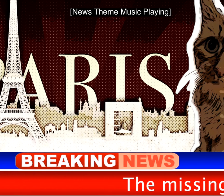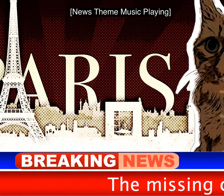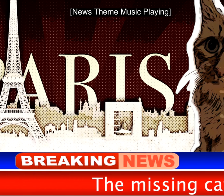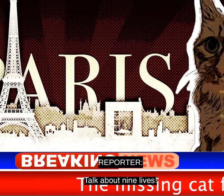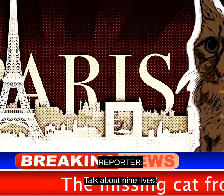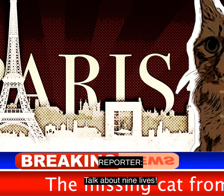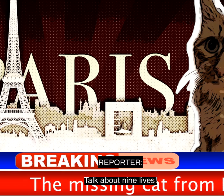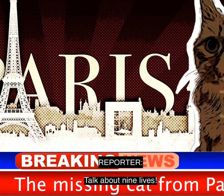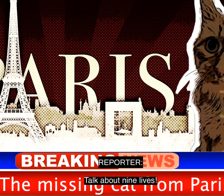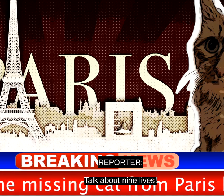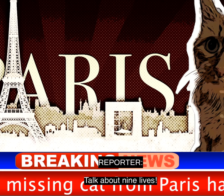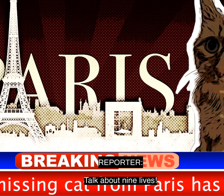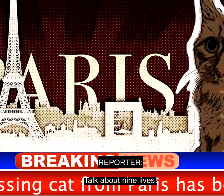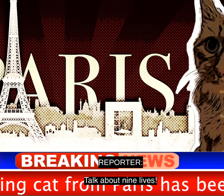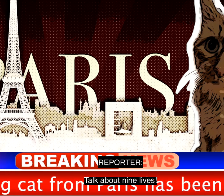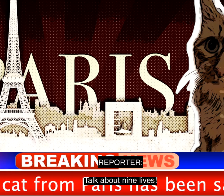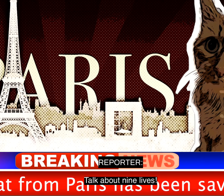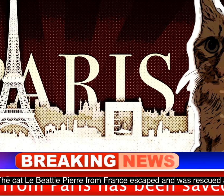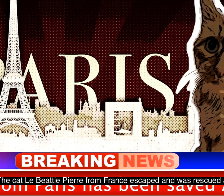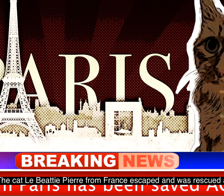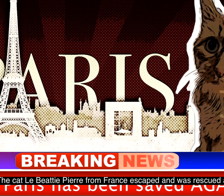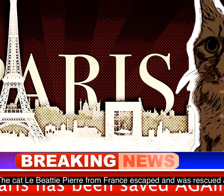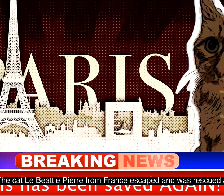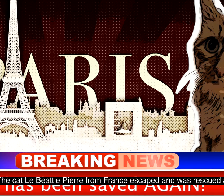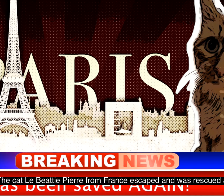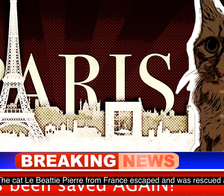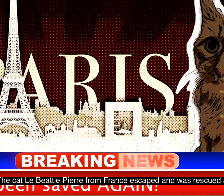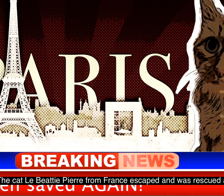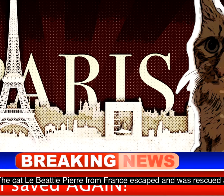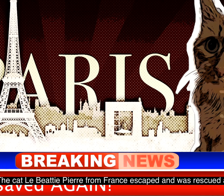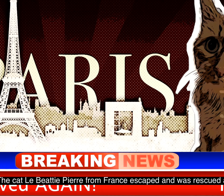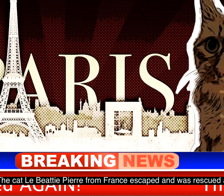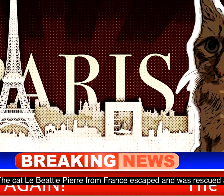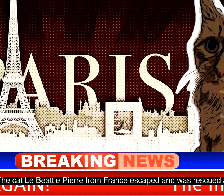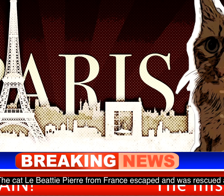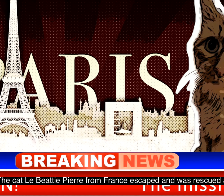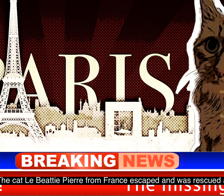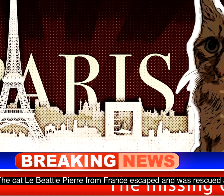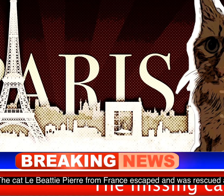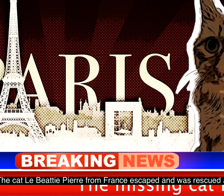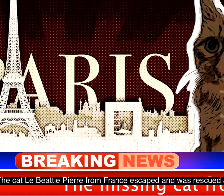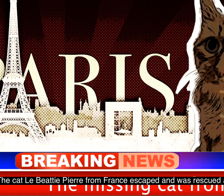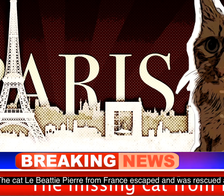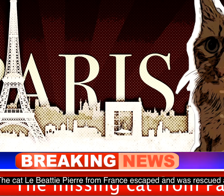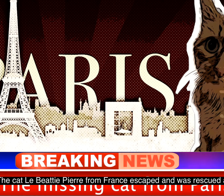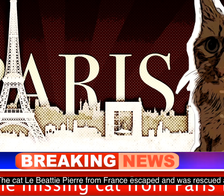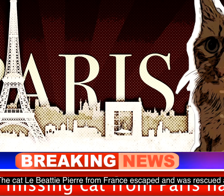talk about nine lives the cat le bt pierre from france escaped and was rescued again